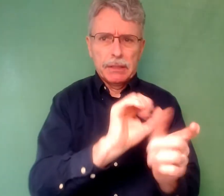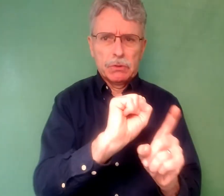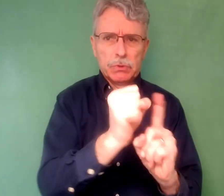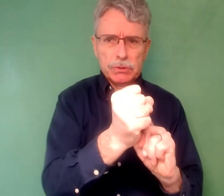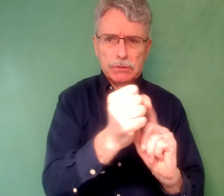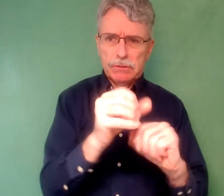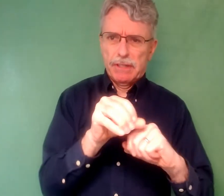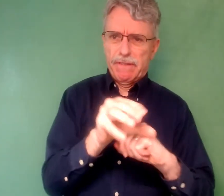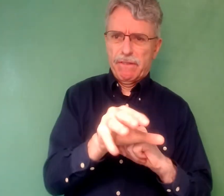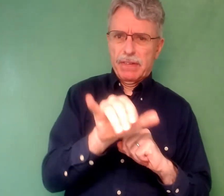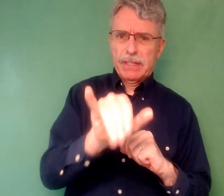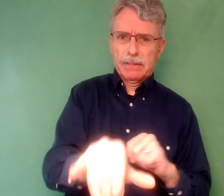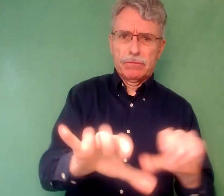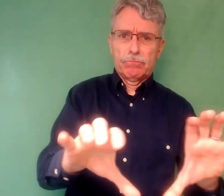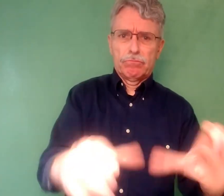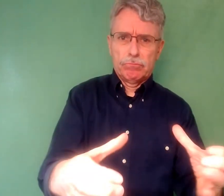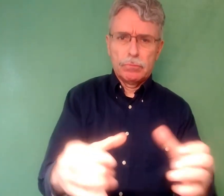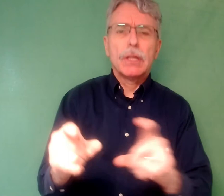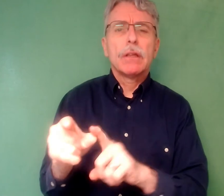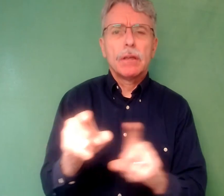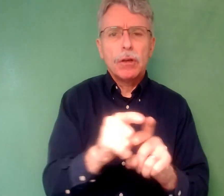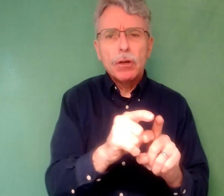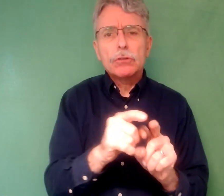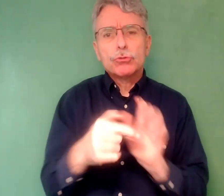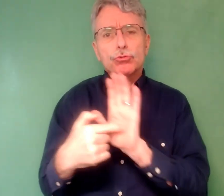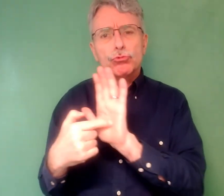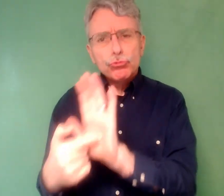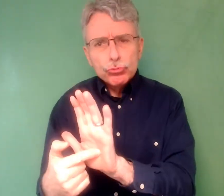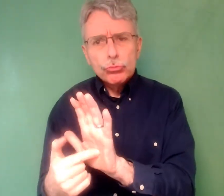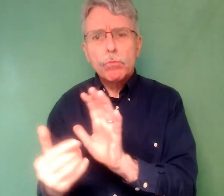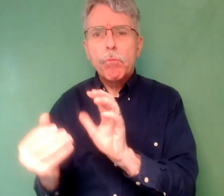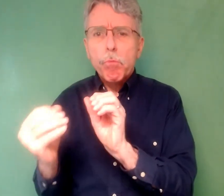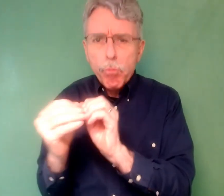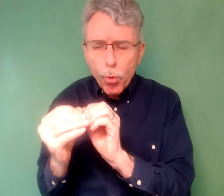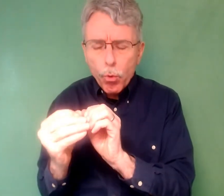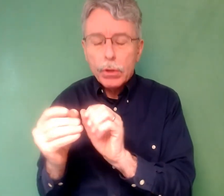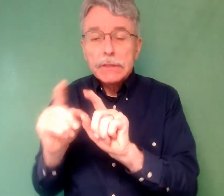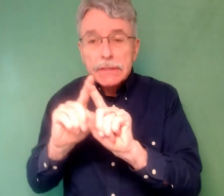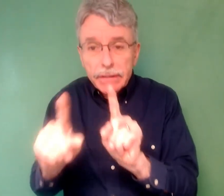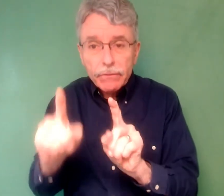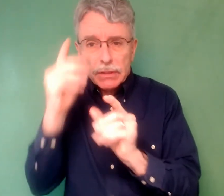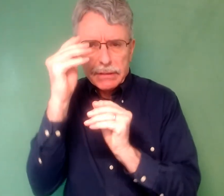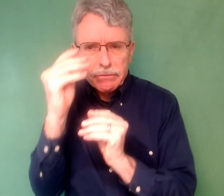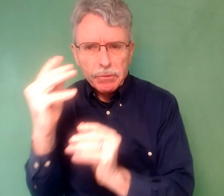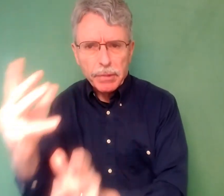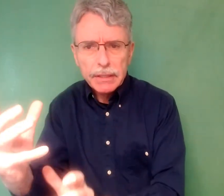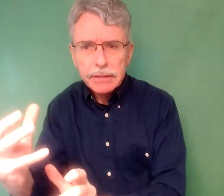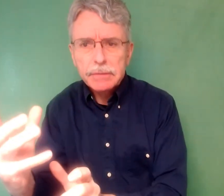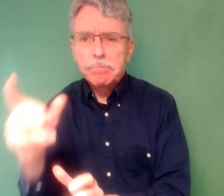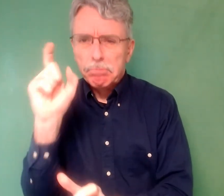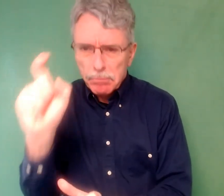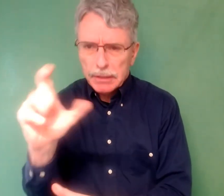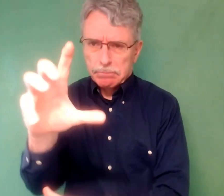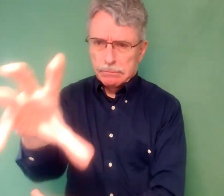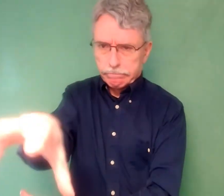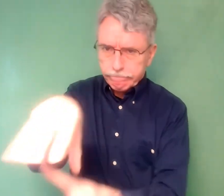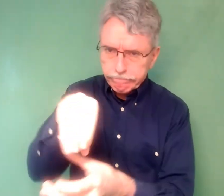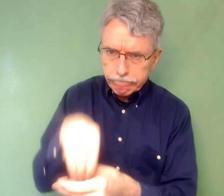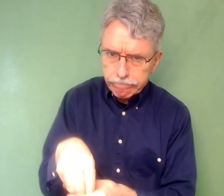prisons and jails are deaf or have a severe hearing loss. The reader is provided two cases involving deaf adults denied